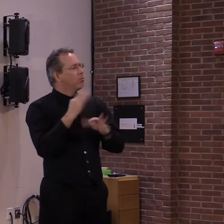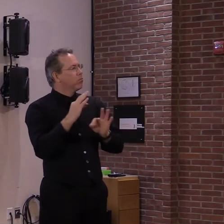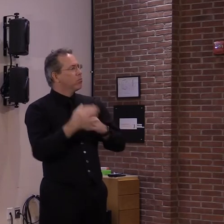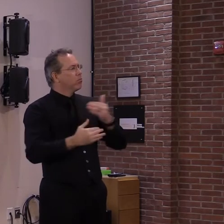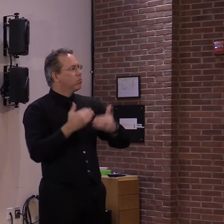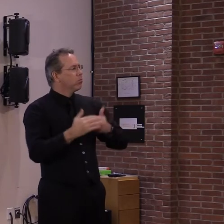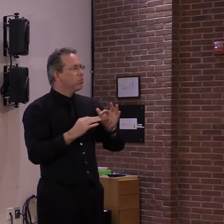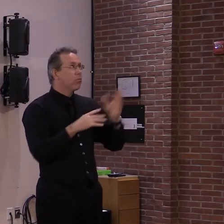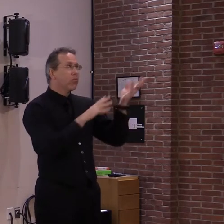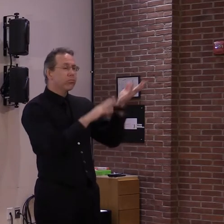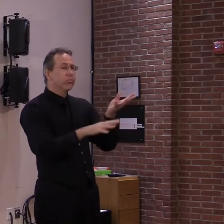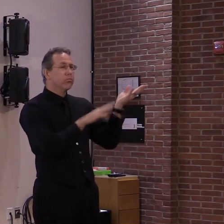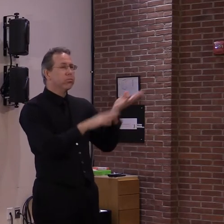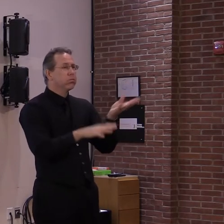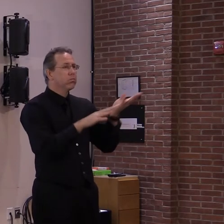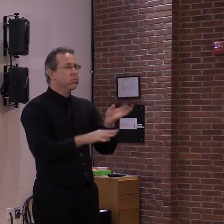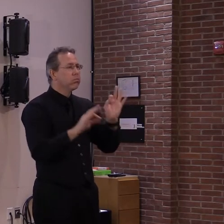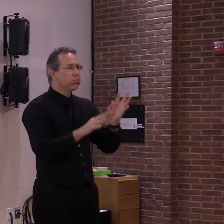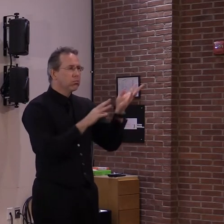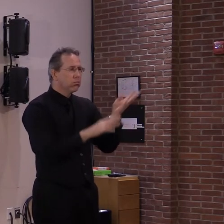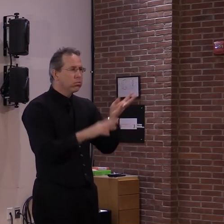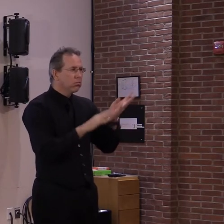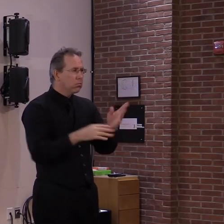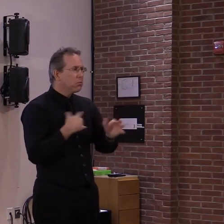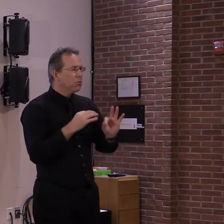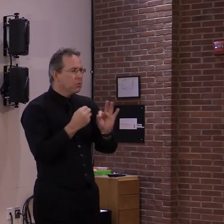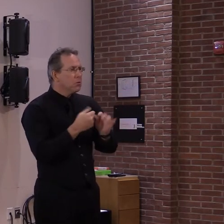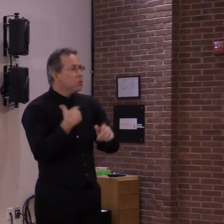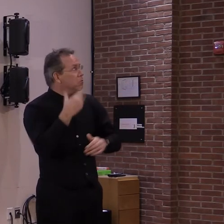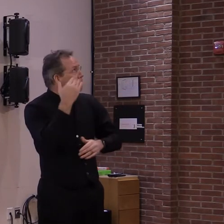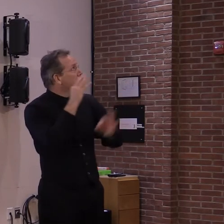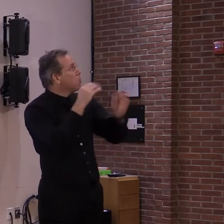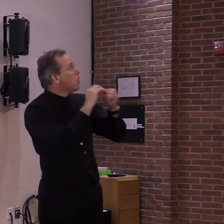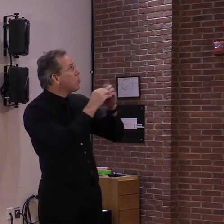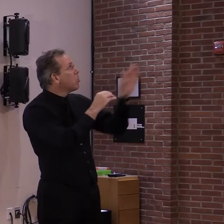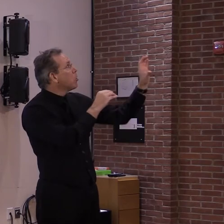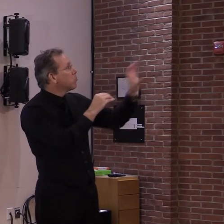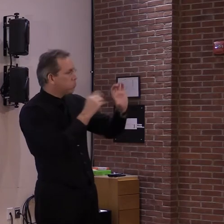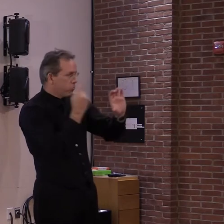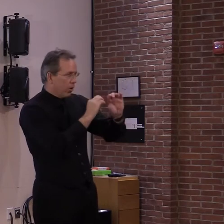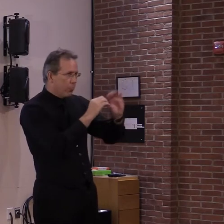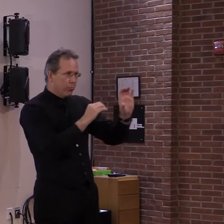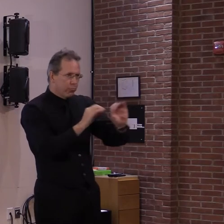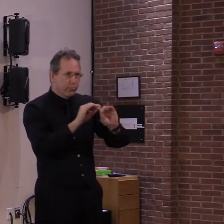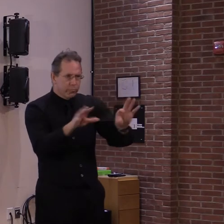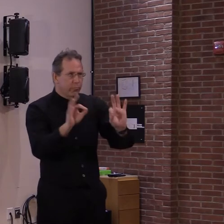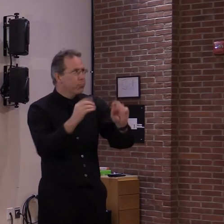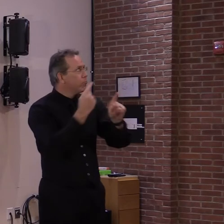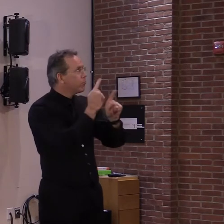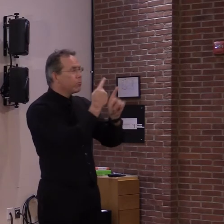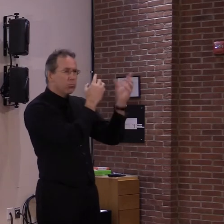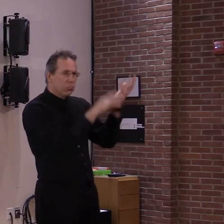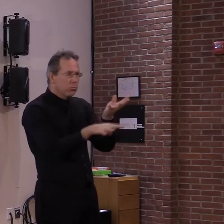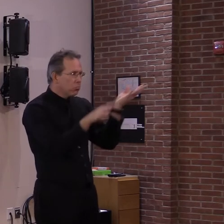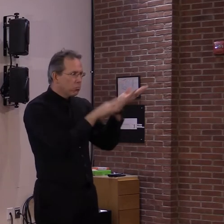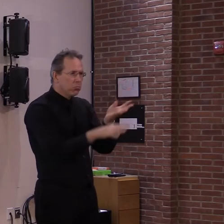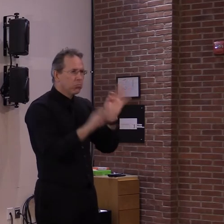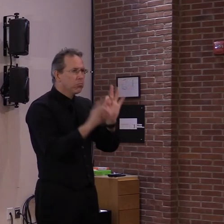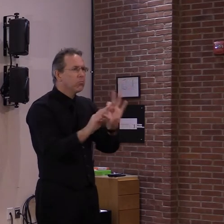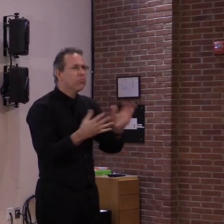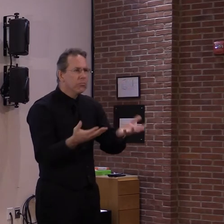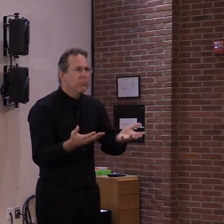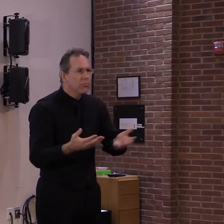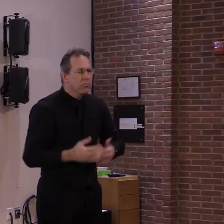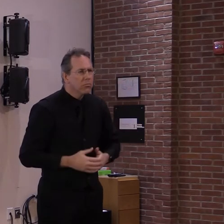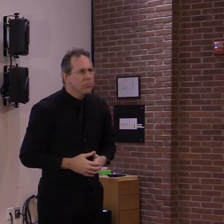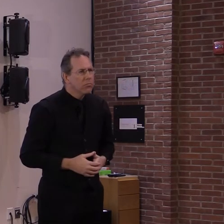uh, basis that we would get, um, more vaccine. But, uh, we would be very, uh,